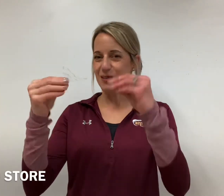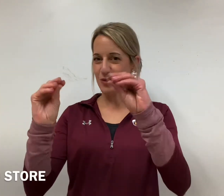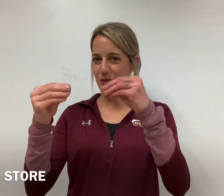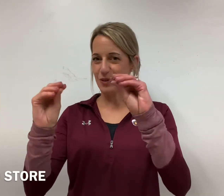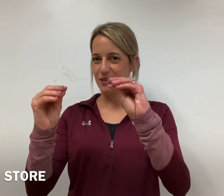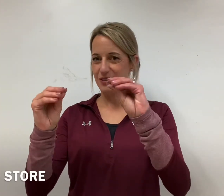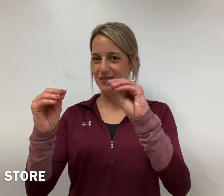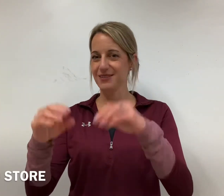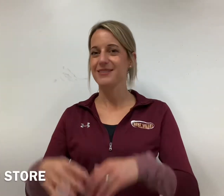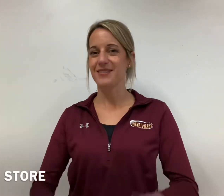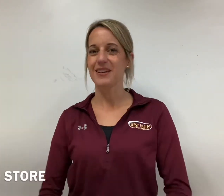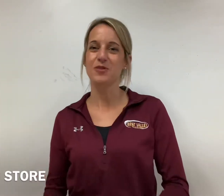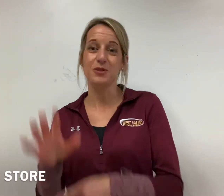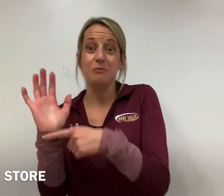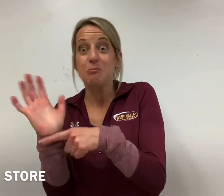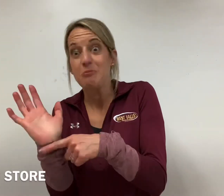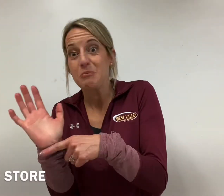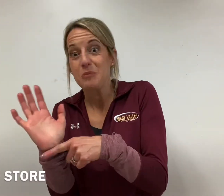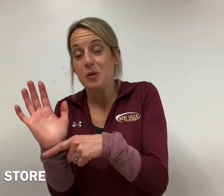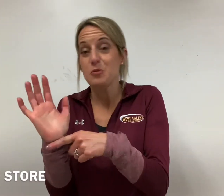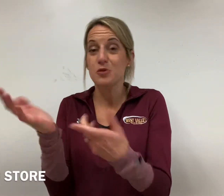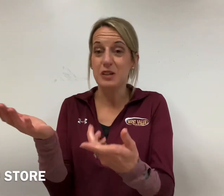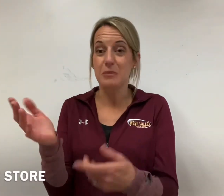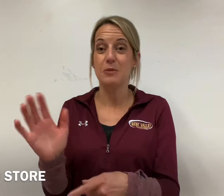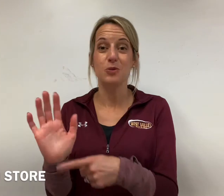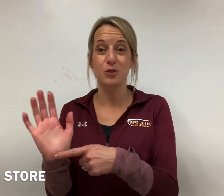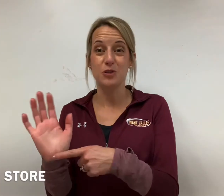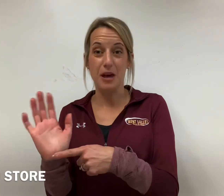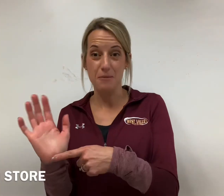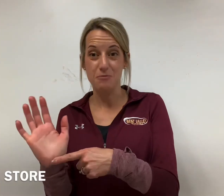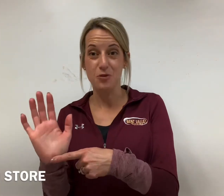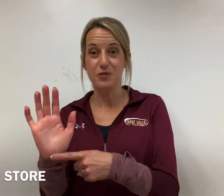store right or movie maybe you could do that movie